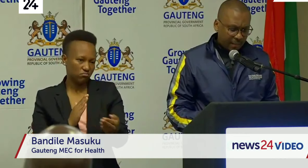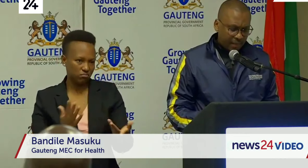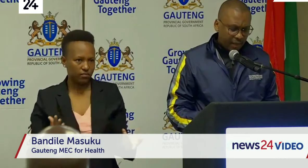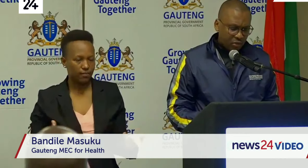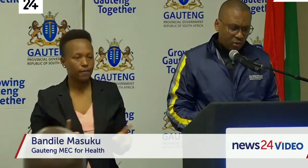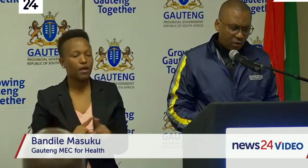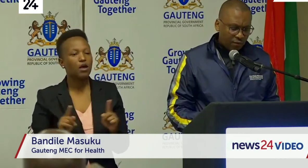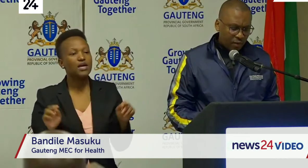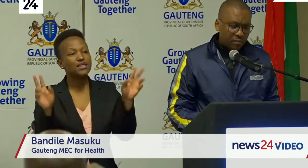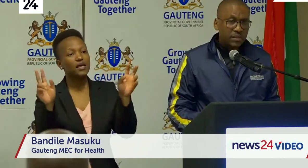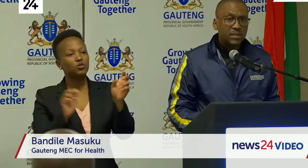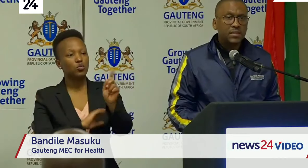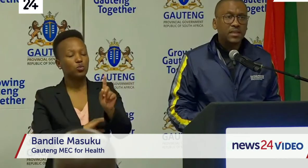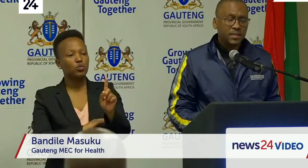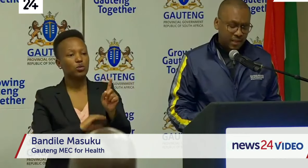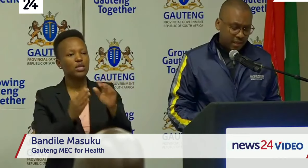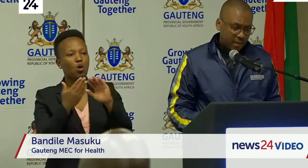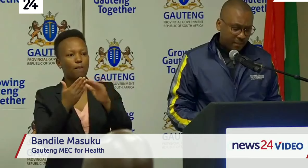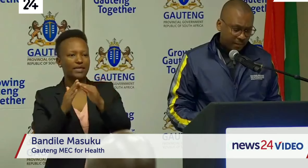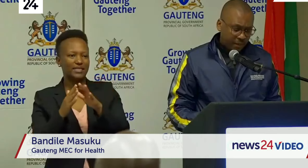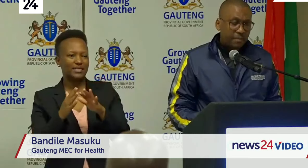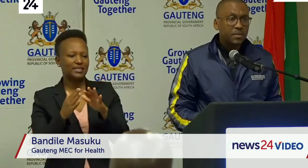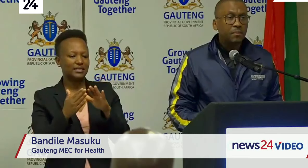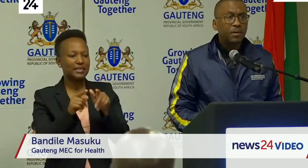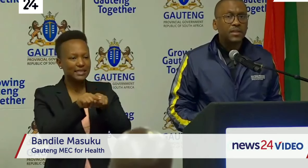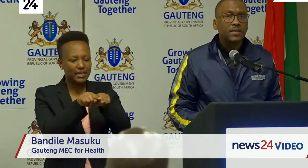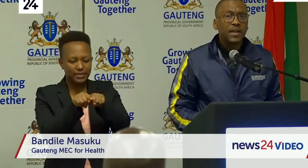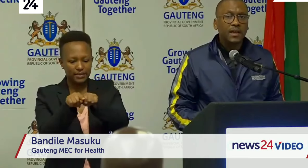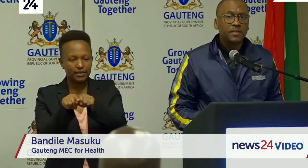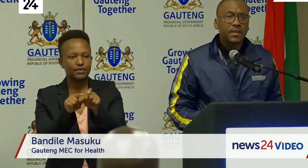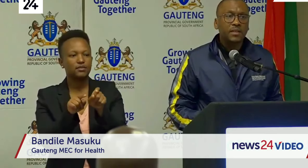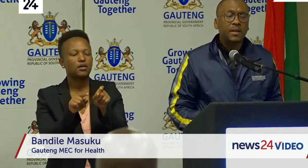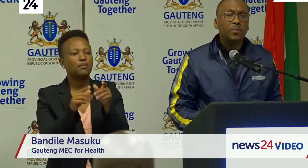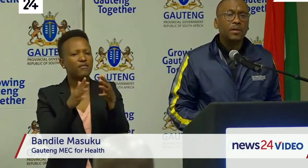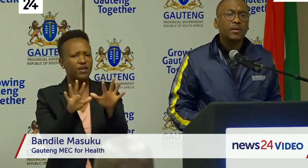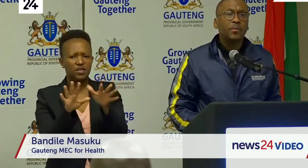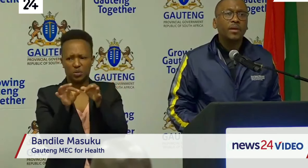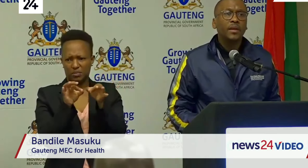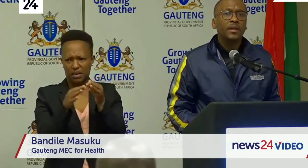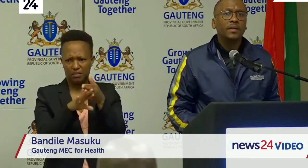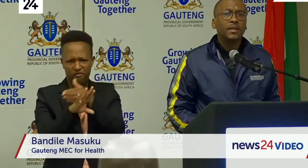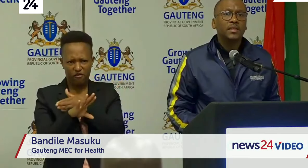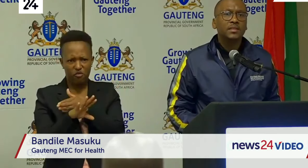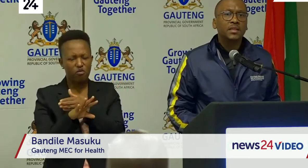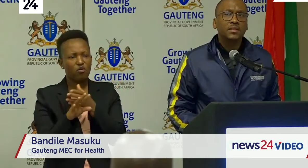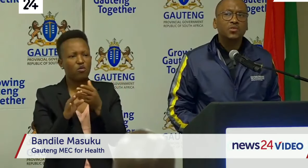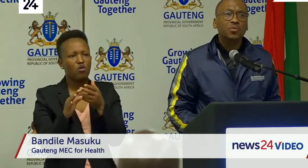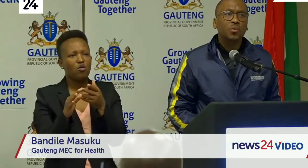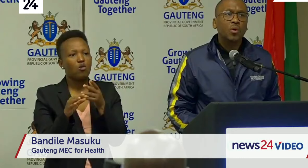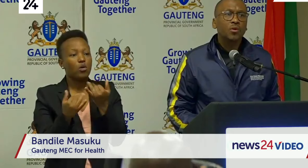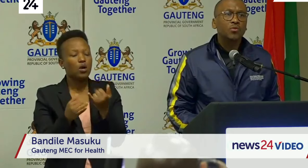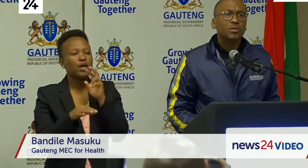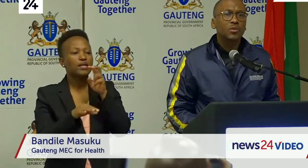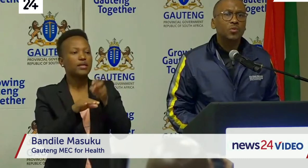the issue of the community testing it becomes important like I've said that we in a sense need